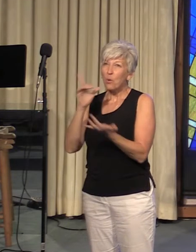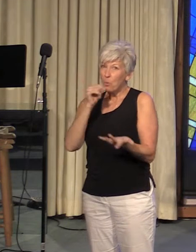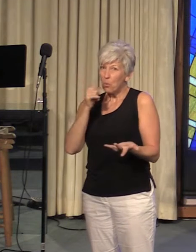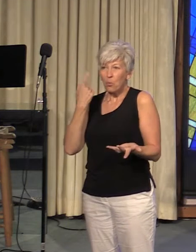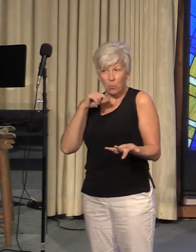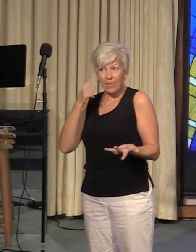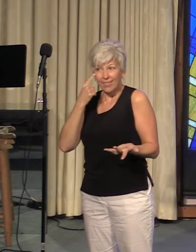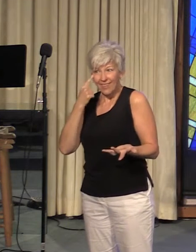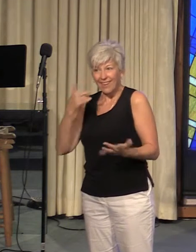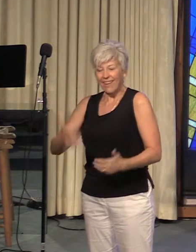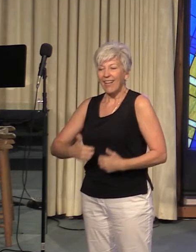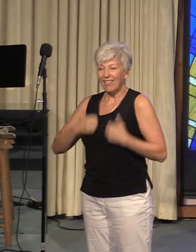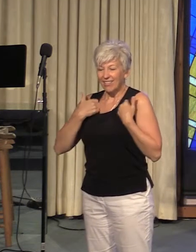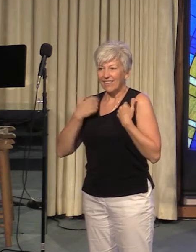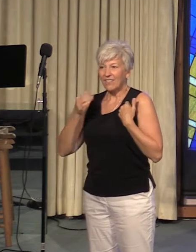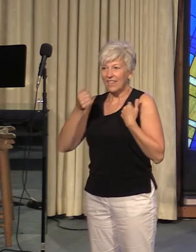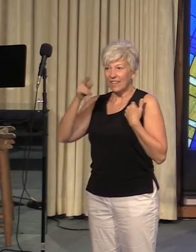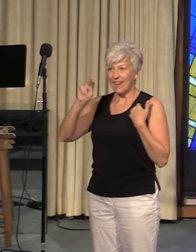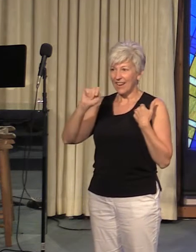about 2,000 years ago.